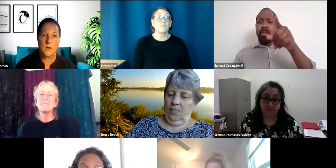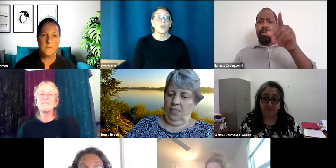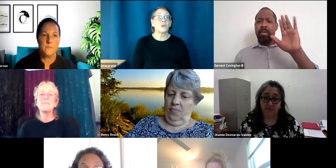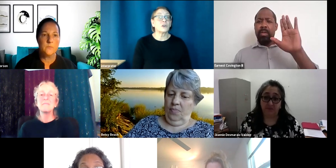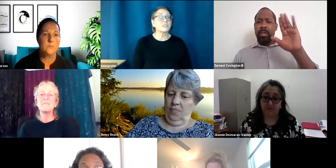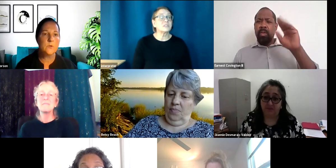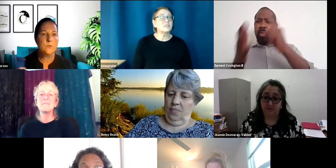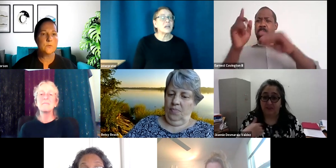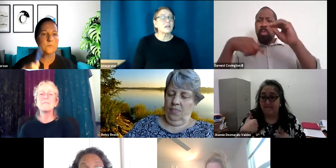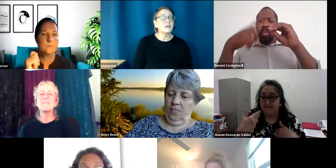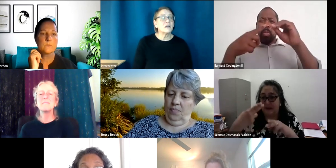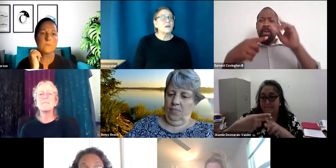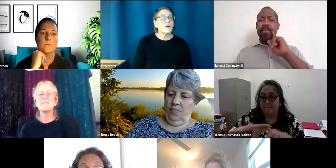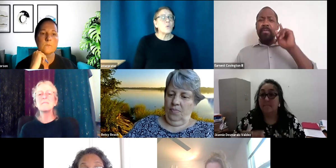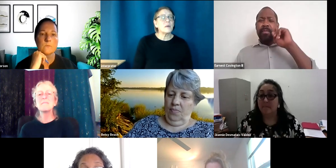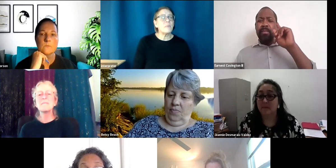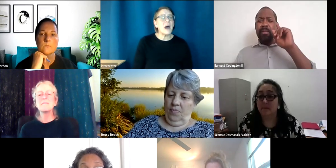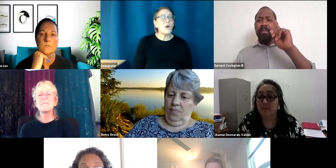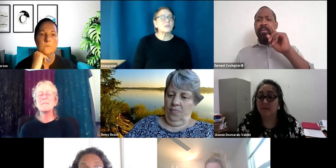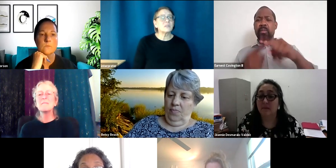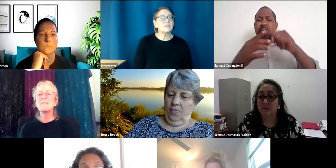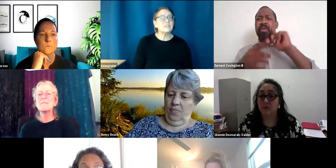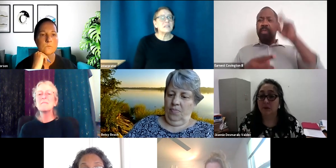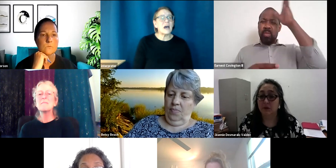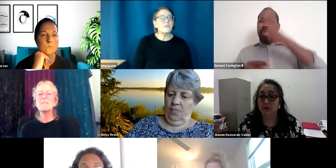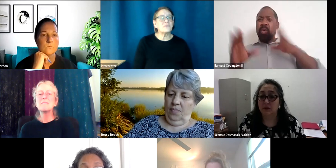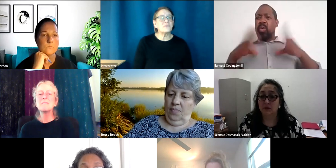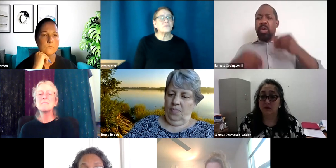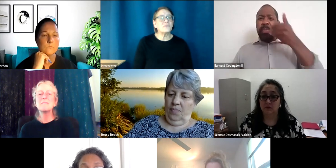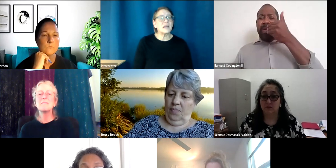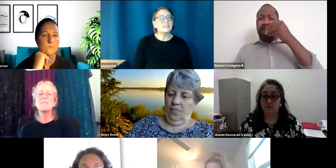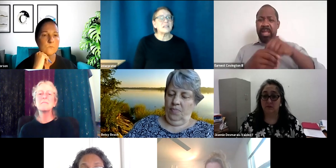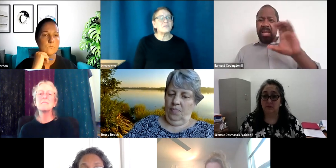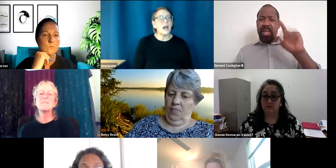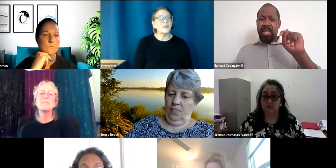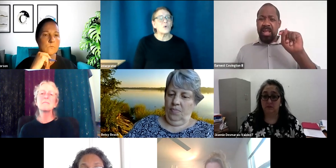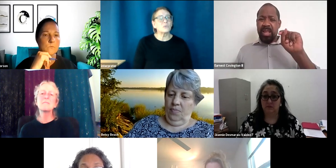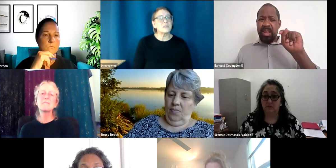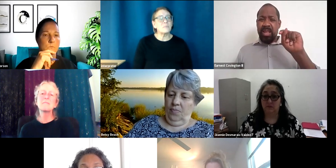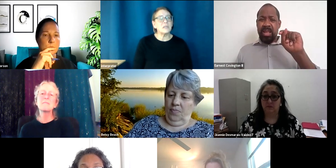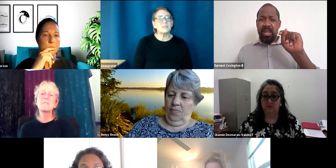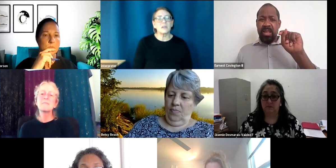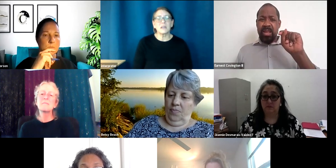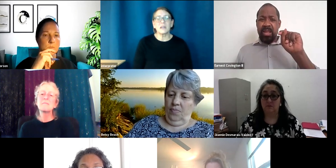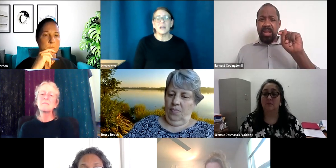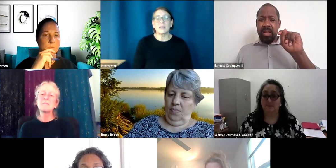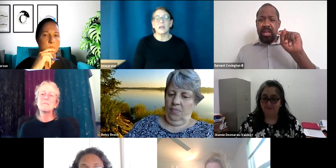So I'm just saying, what about deaf, that deaf guy who owns the pizza in Connecticut?